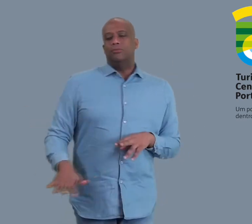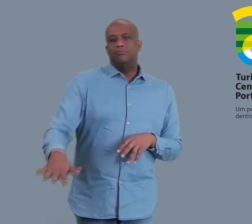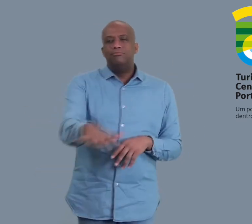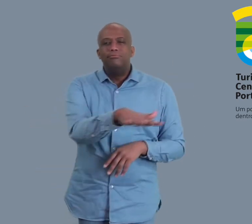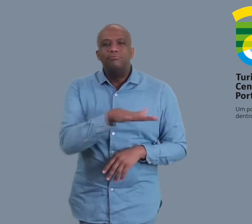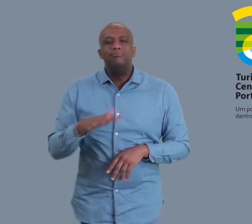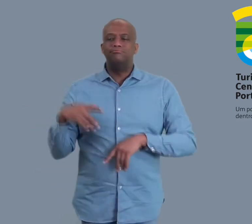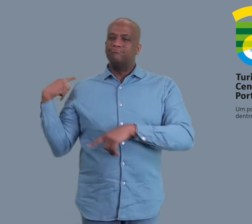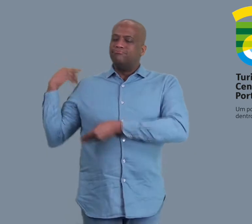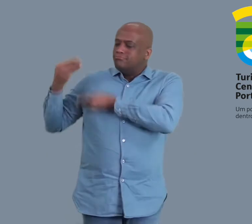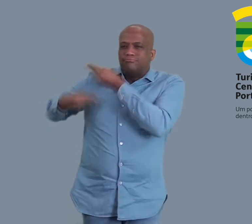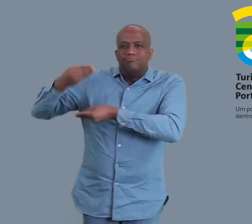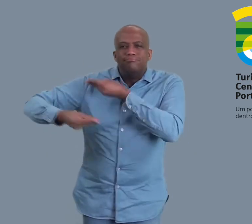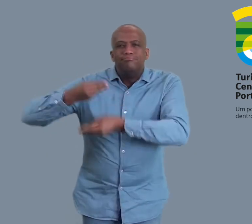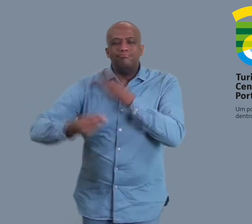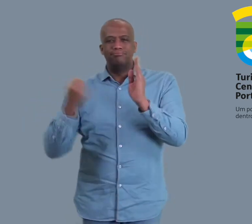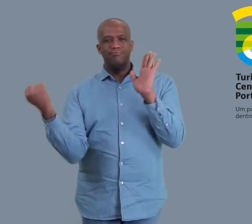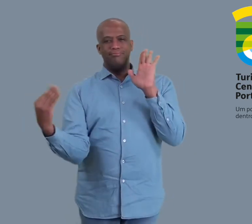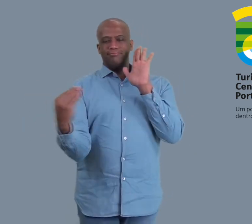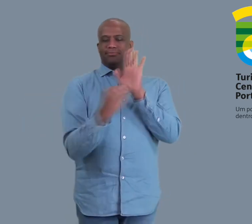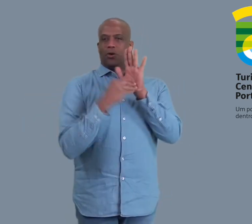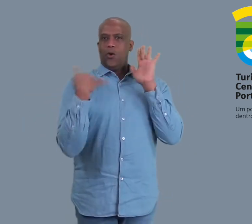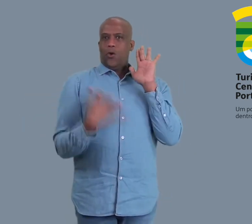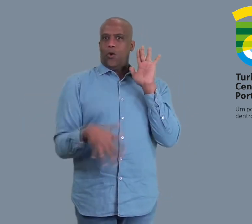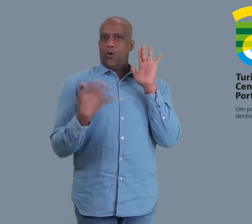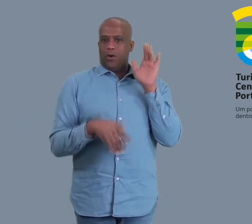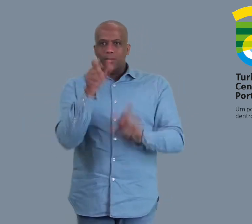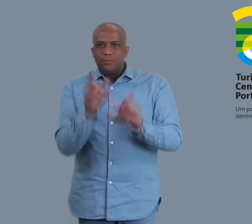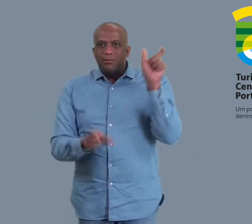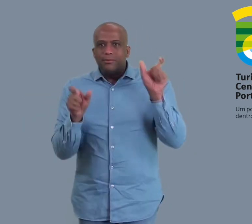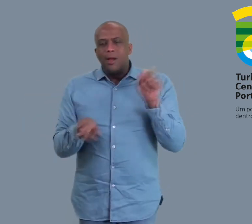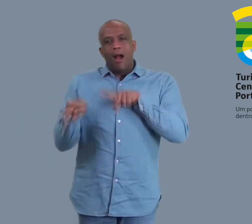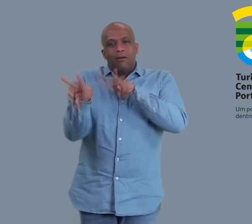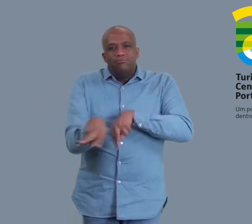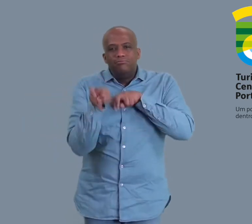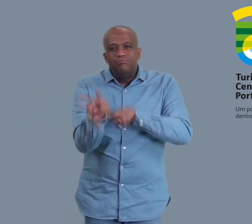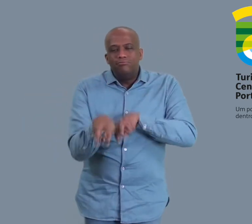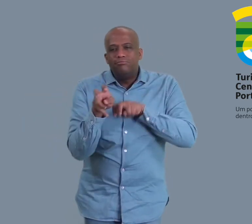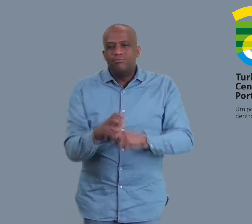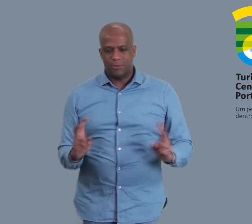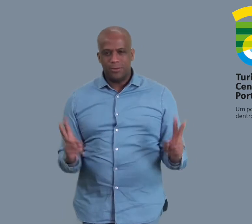Come through World Heritage Sites, historical villages,